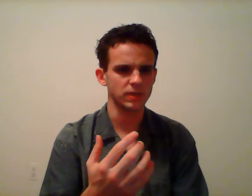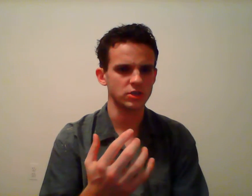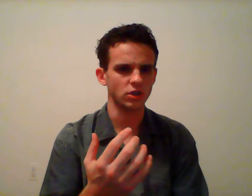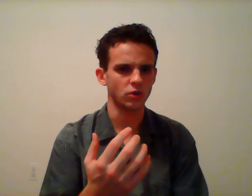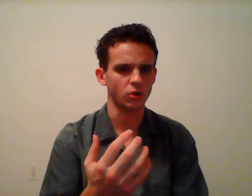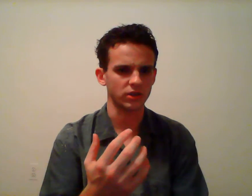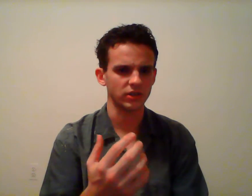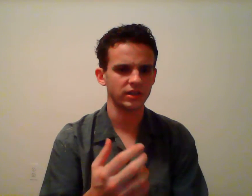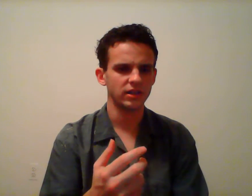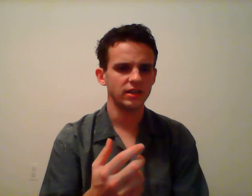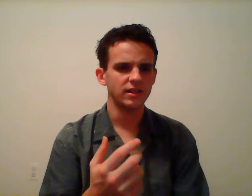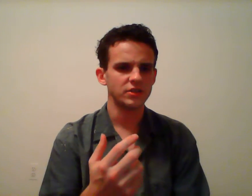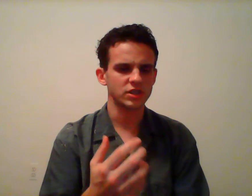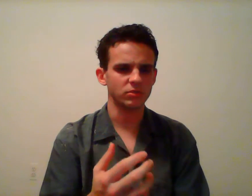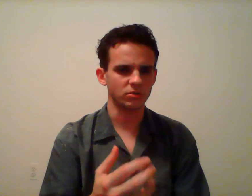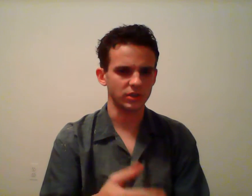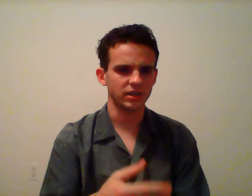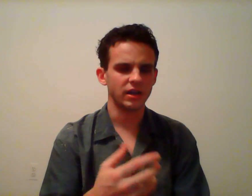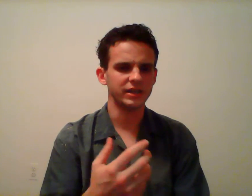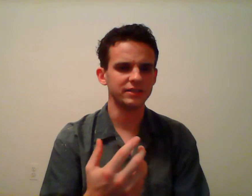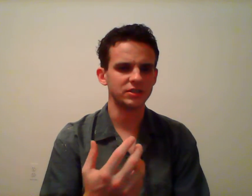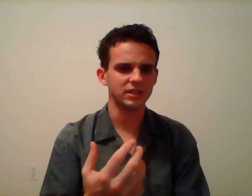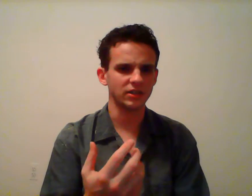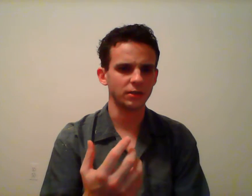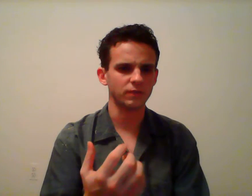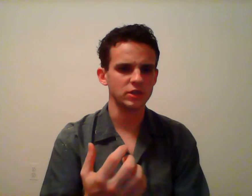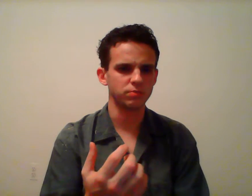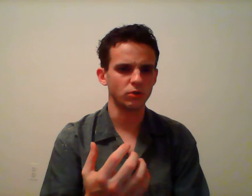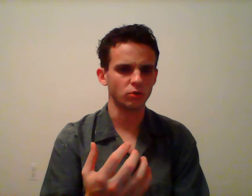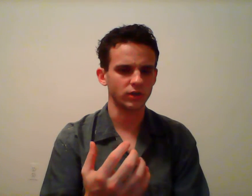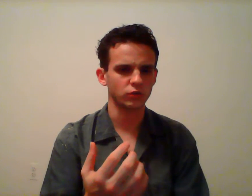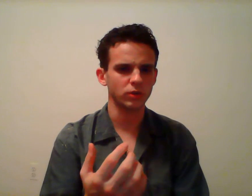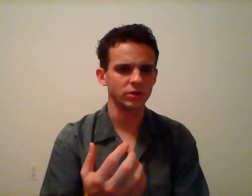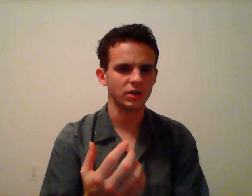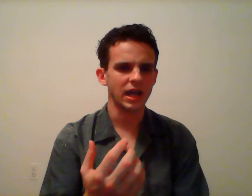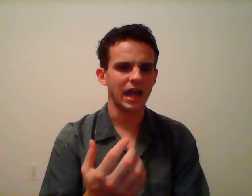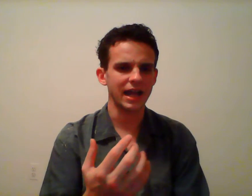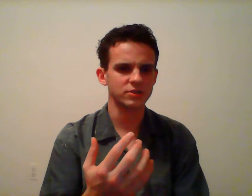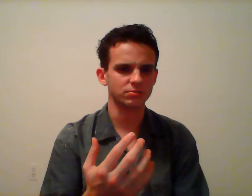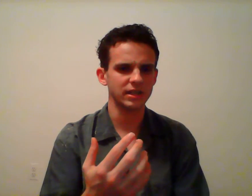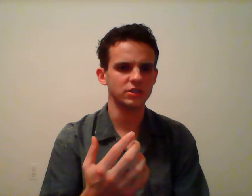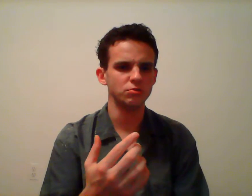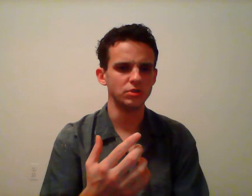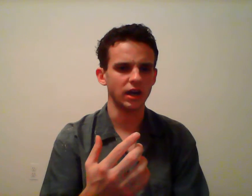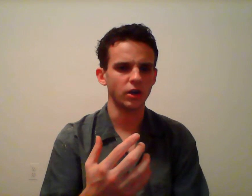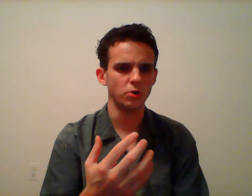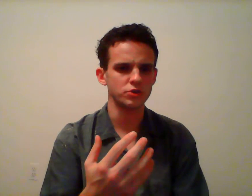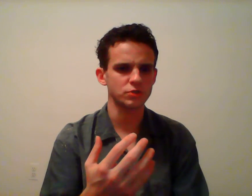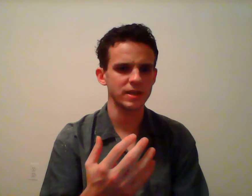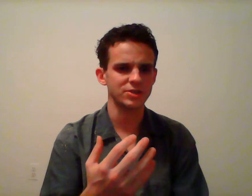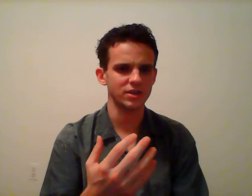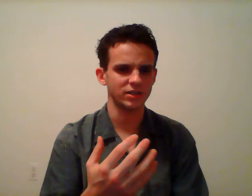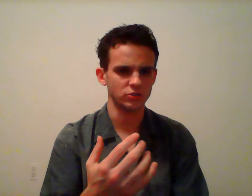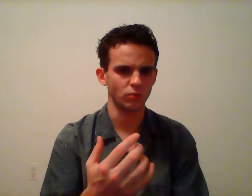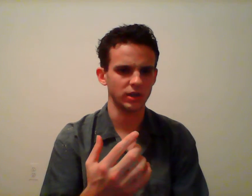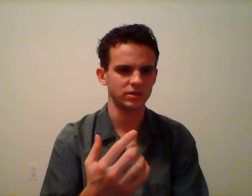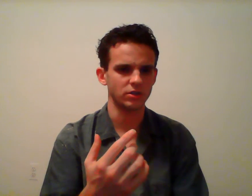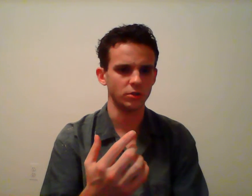speech accordingly. Similarly, an entity like Facebook or like Twitter has the right to not host speech that it doesn't want to